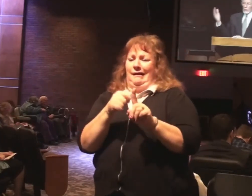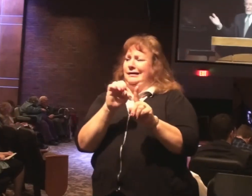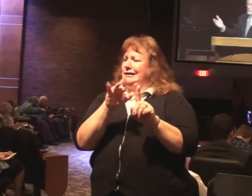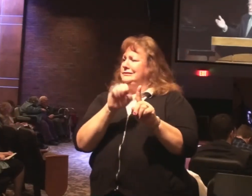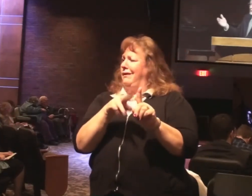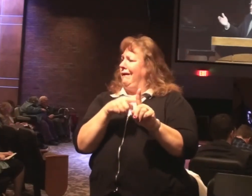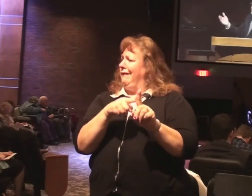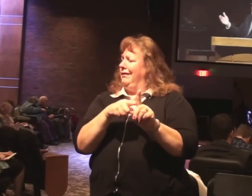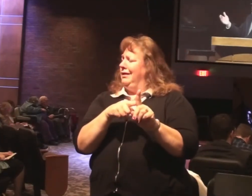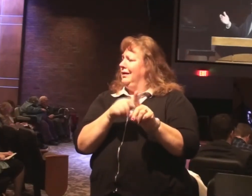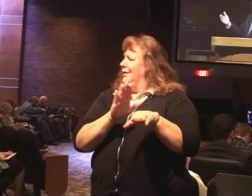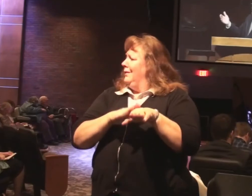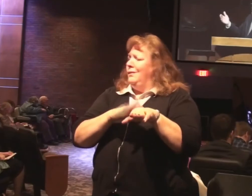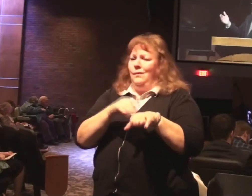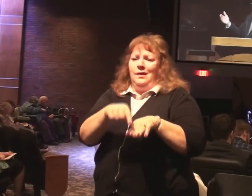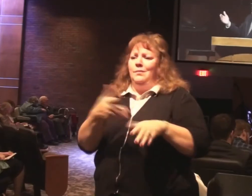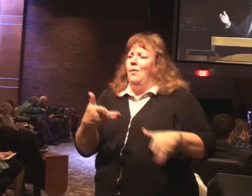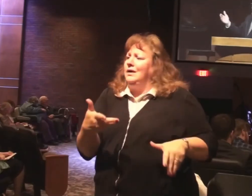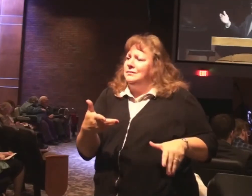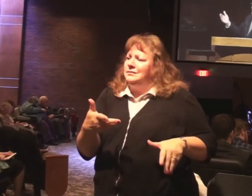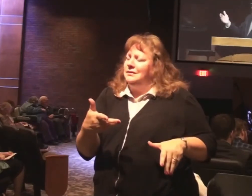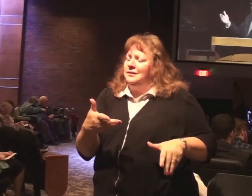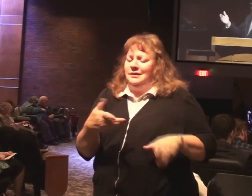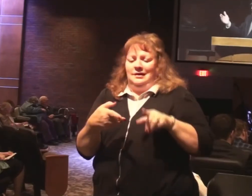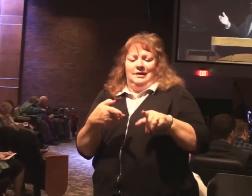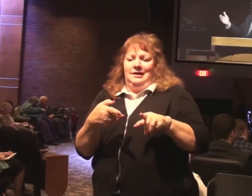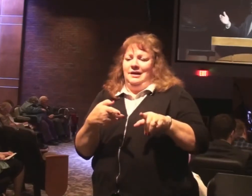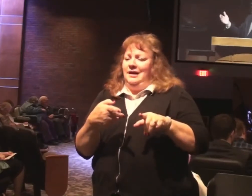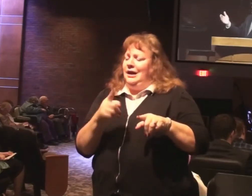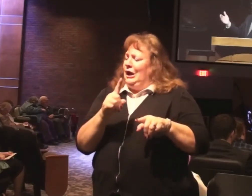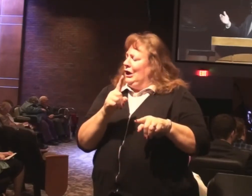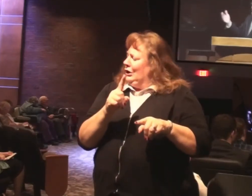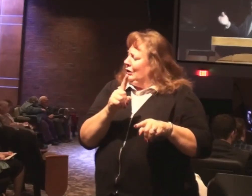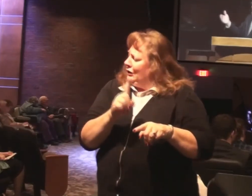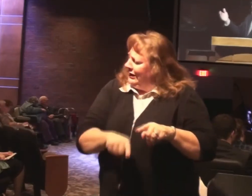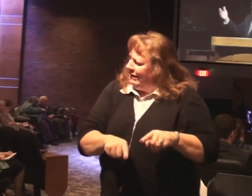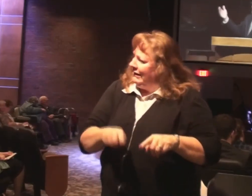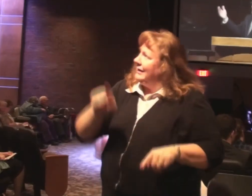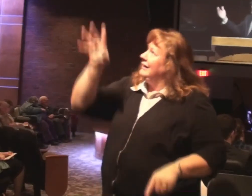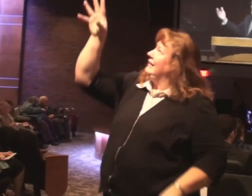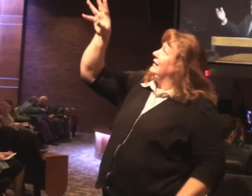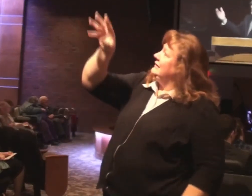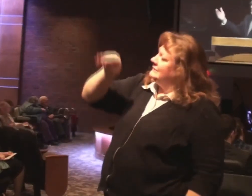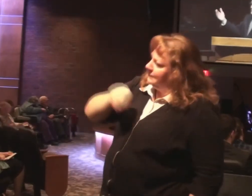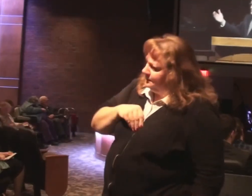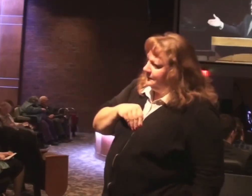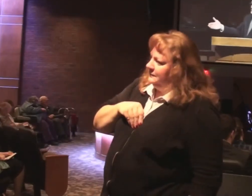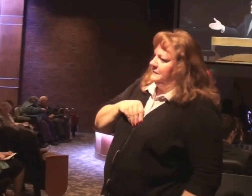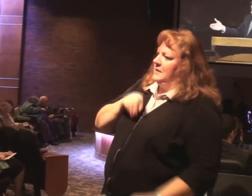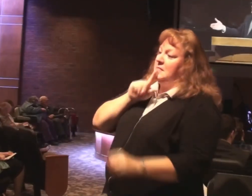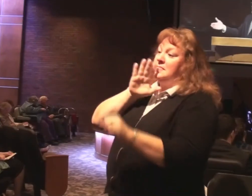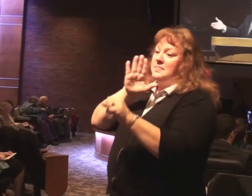warning is what? Esau could not receive the promised blessing.